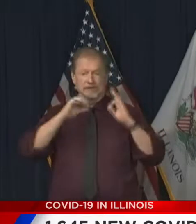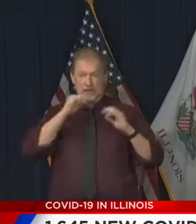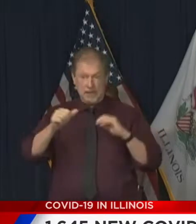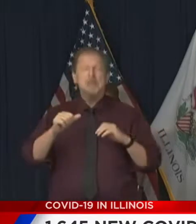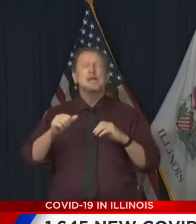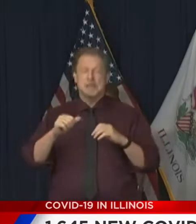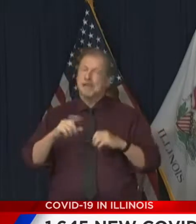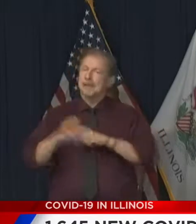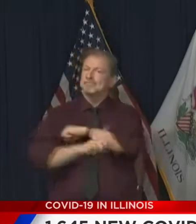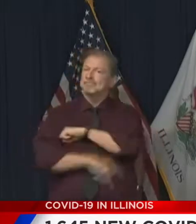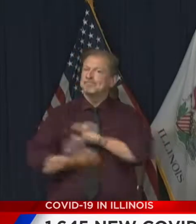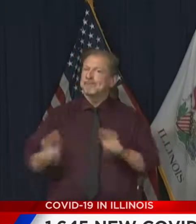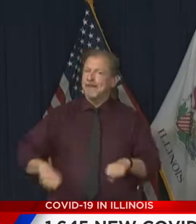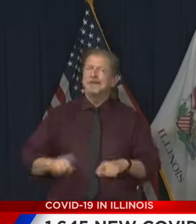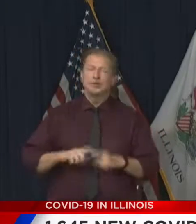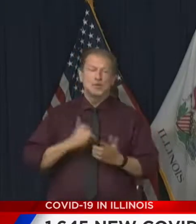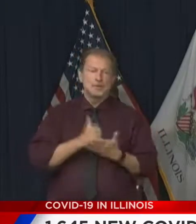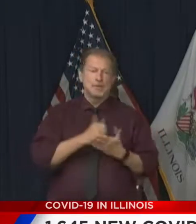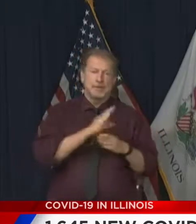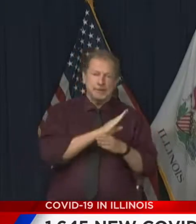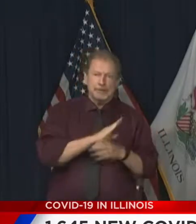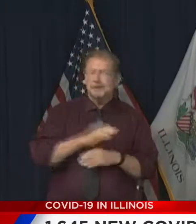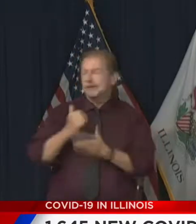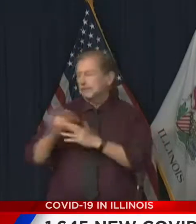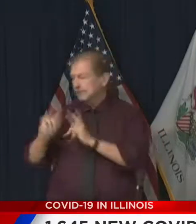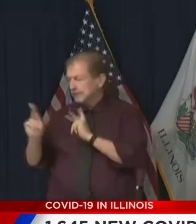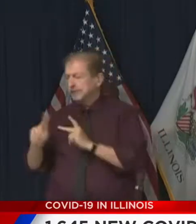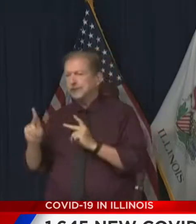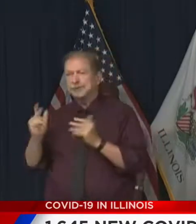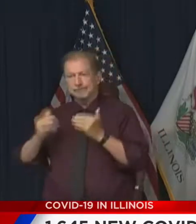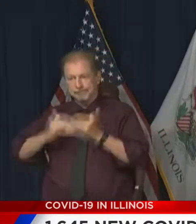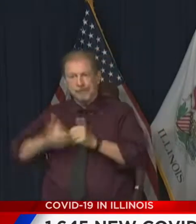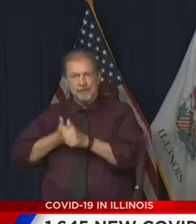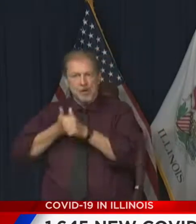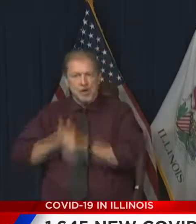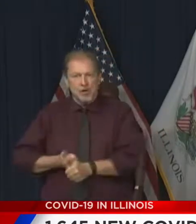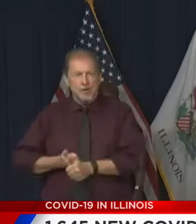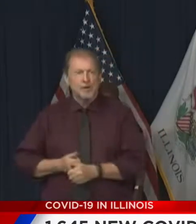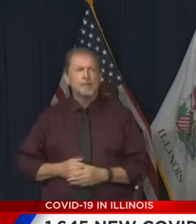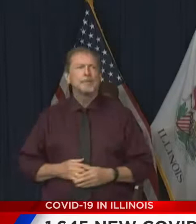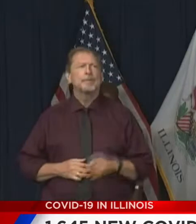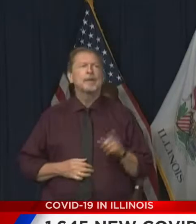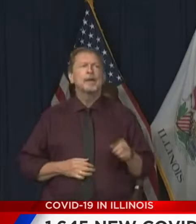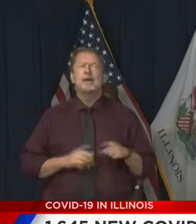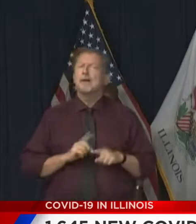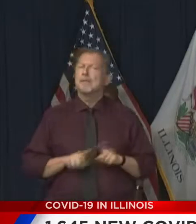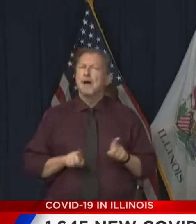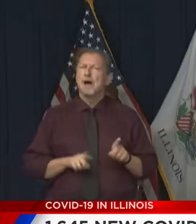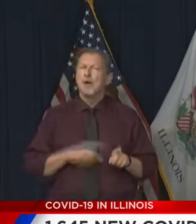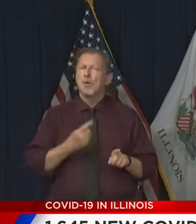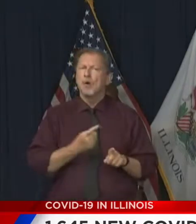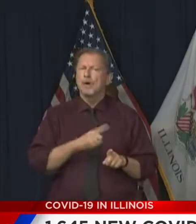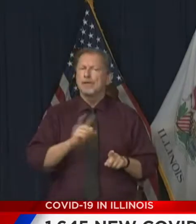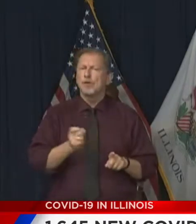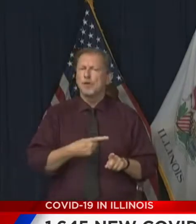along a path to make sure that we don't become a hotspot. One of the things I was saying specifically, if I could,